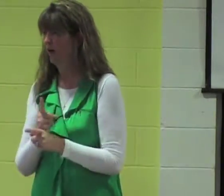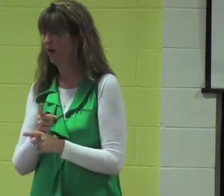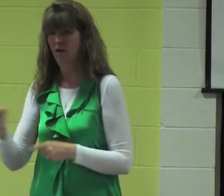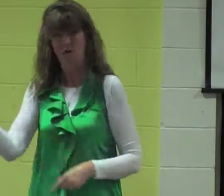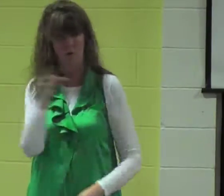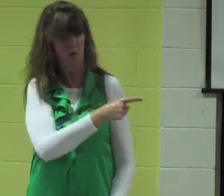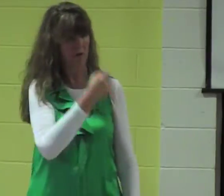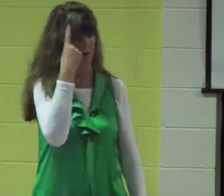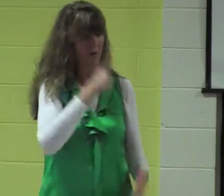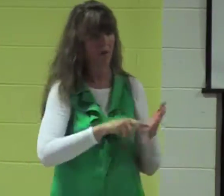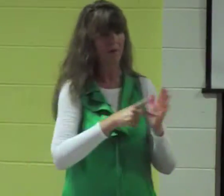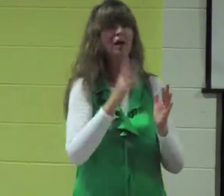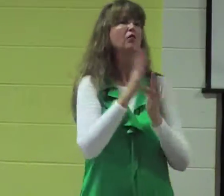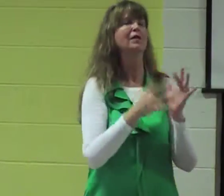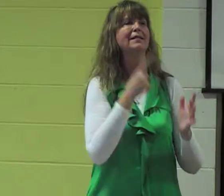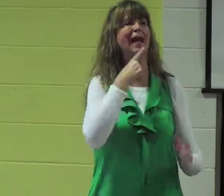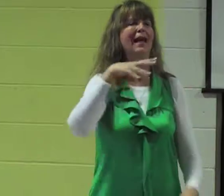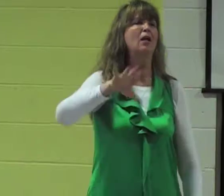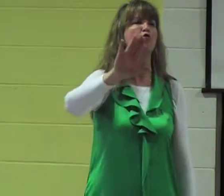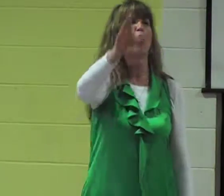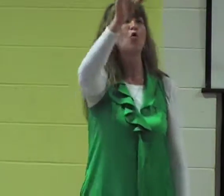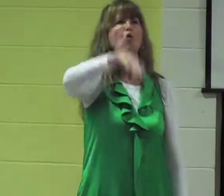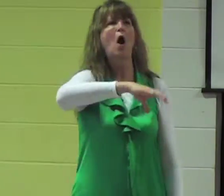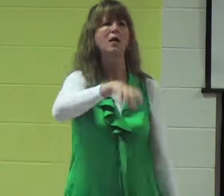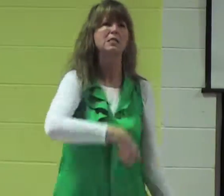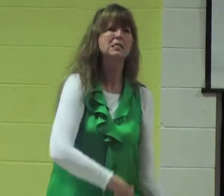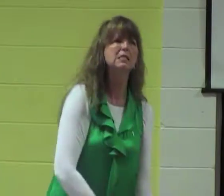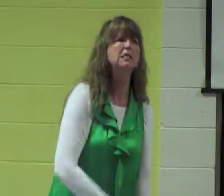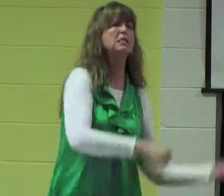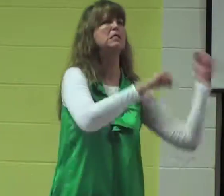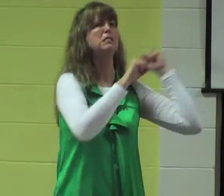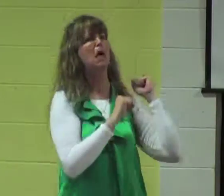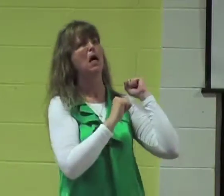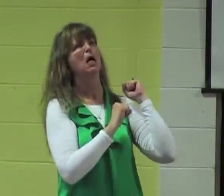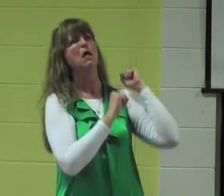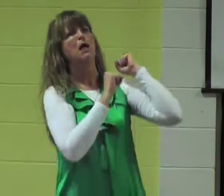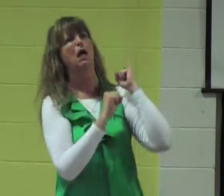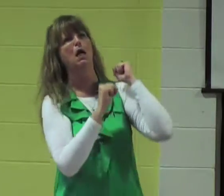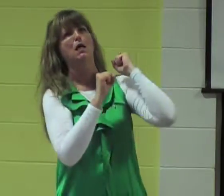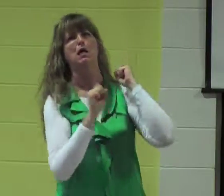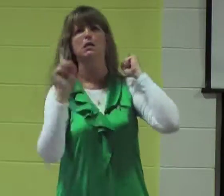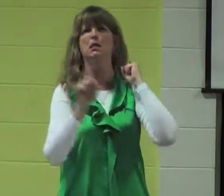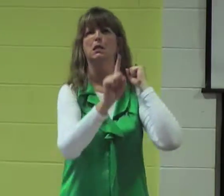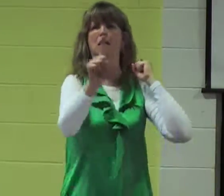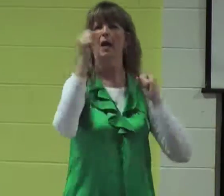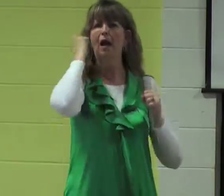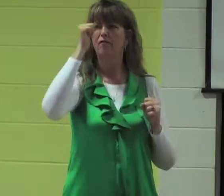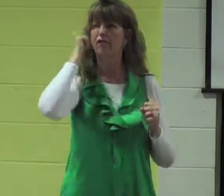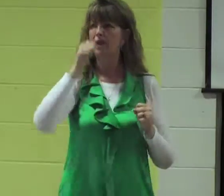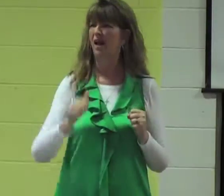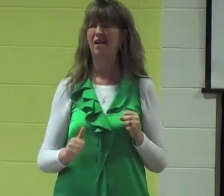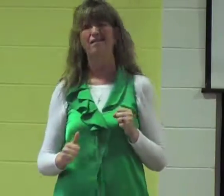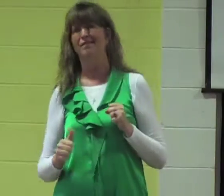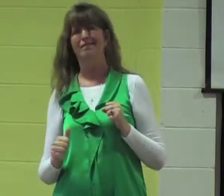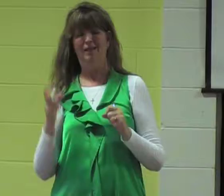taking up one's cross daily. Take up your cross daily.